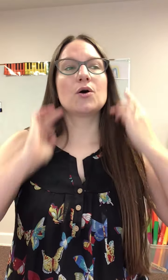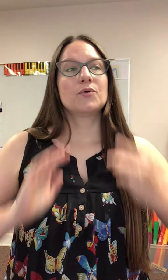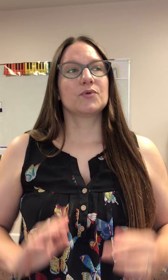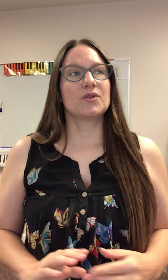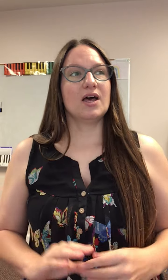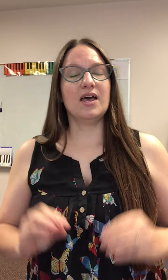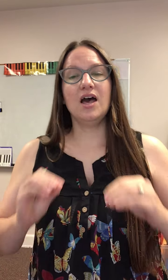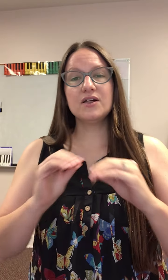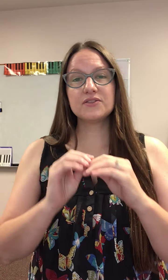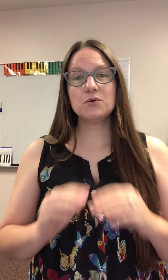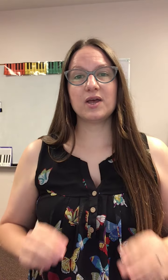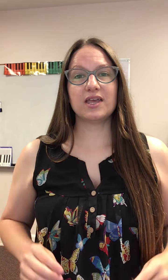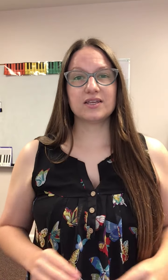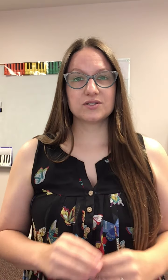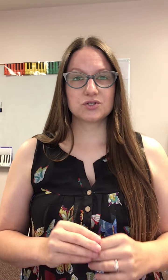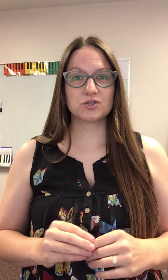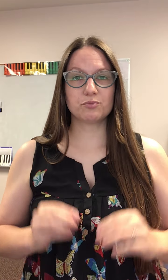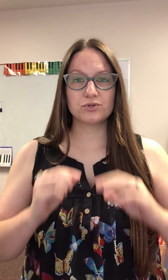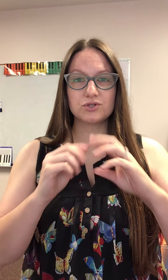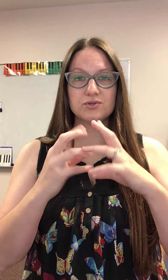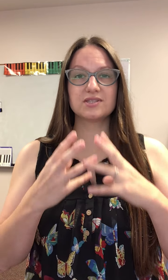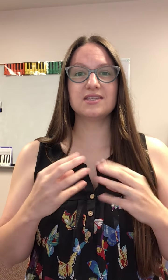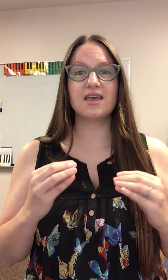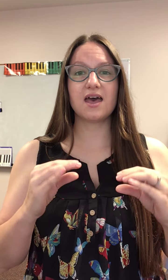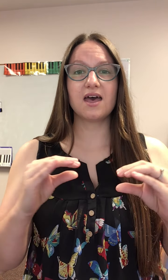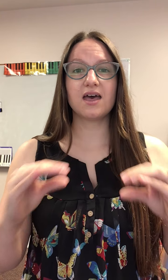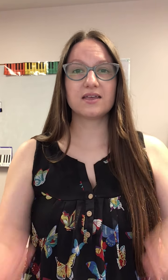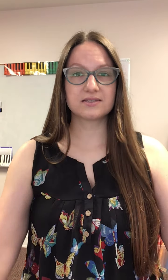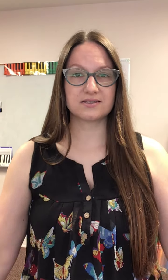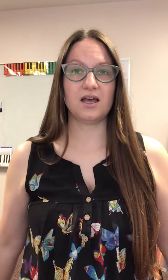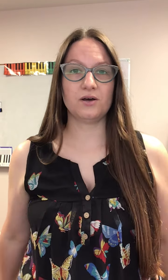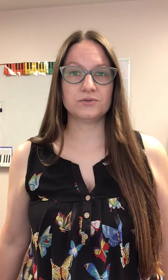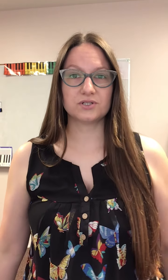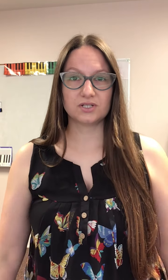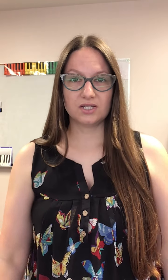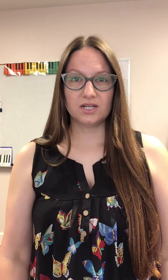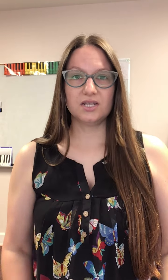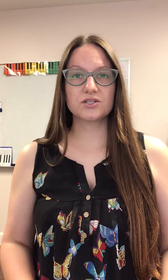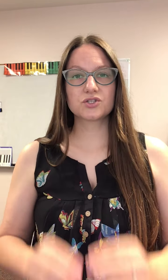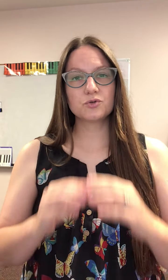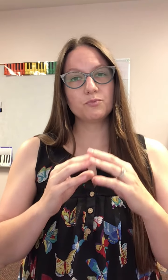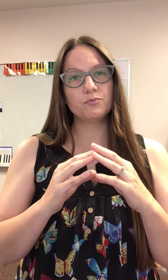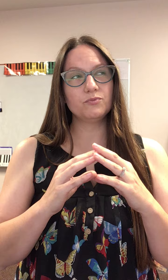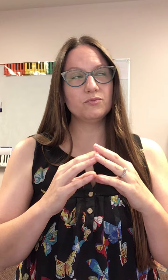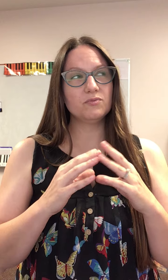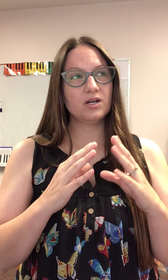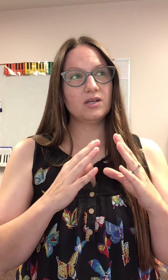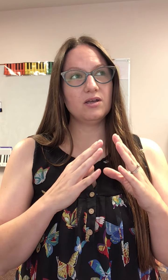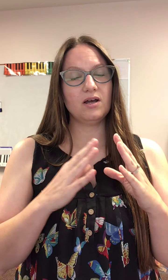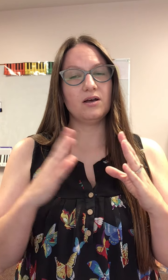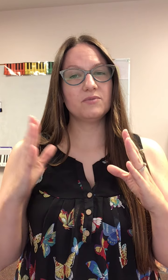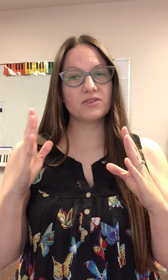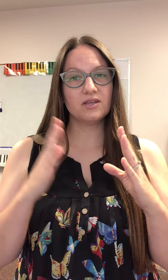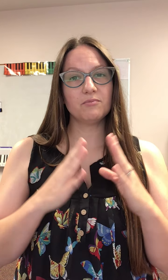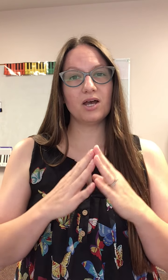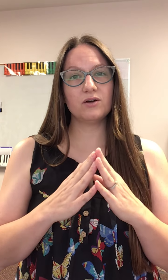a healthy way to produce the eh sound is to think about